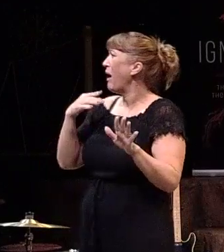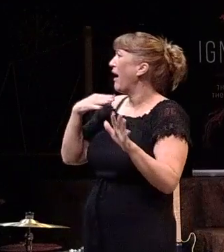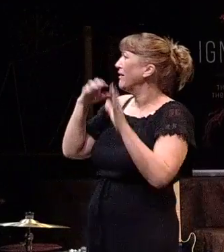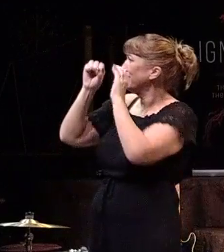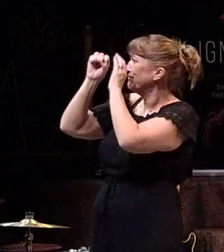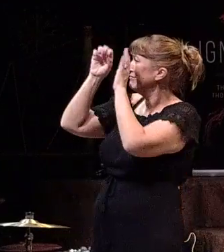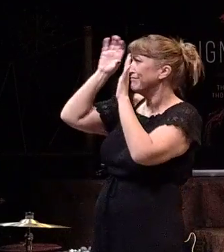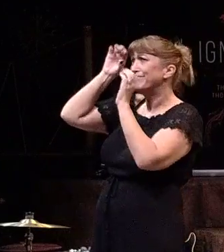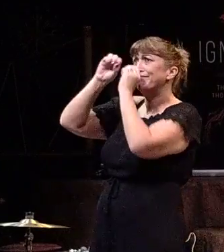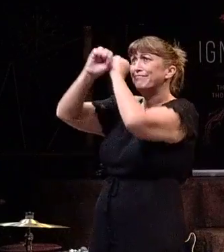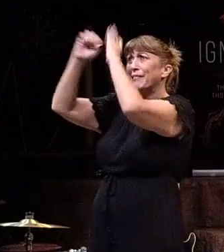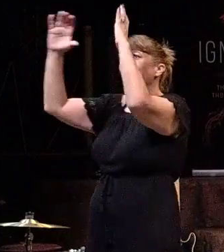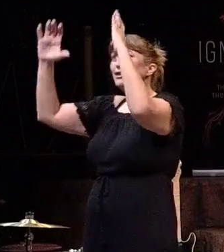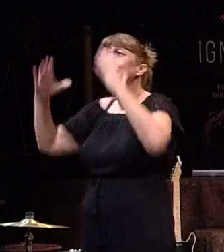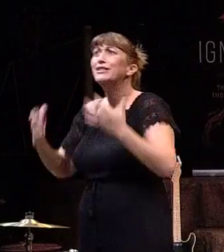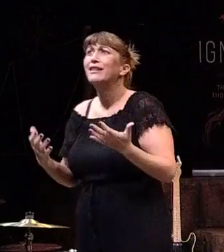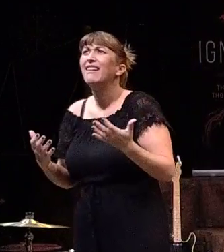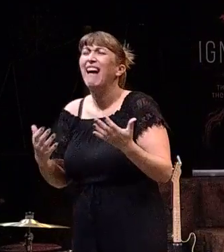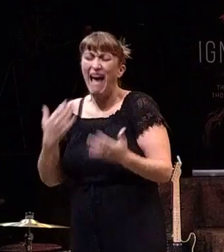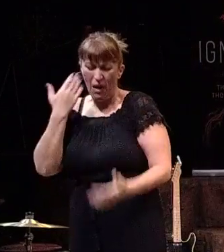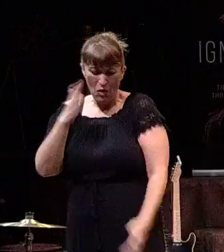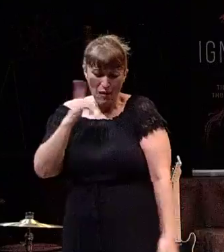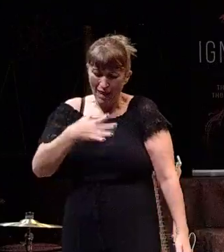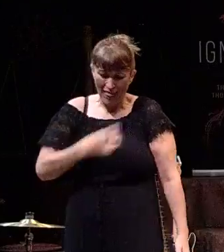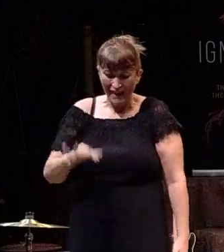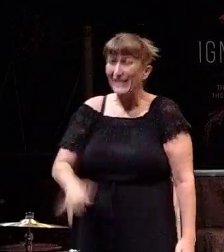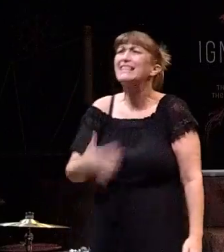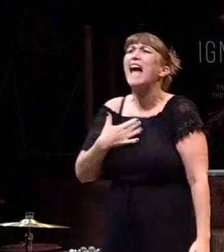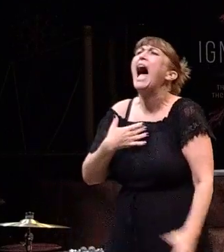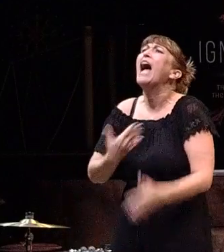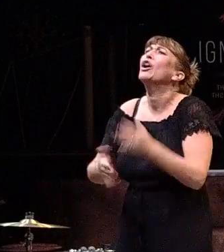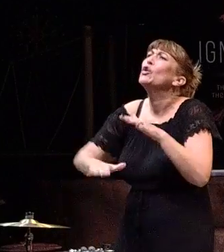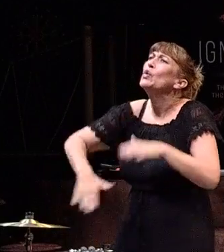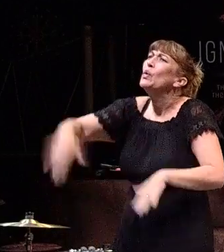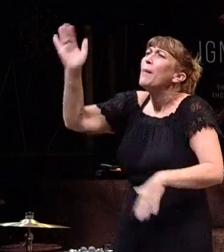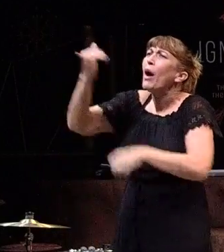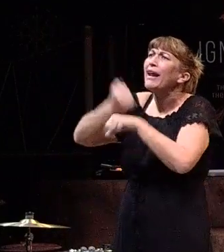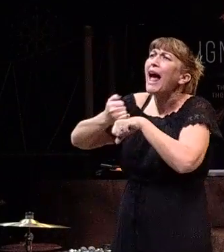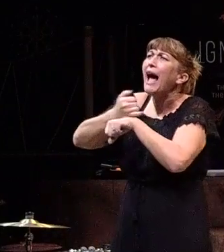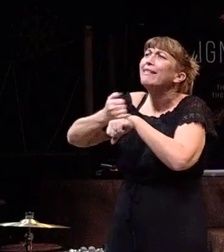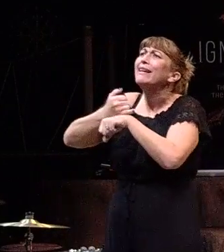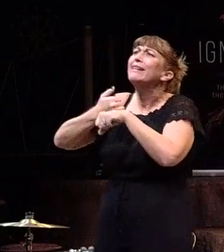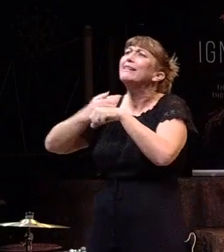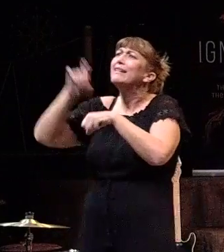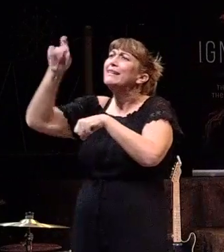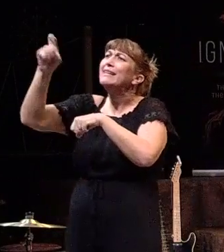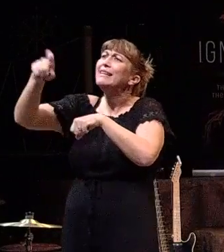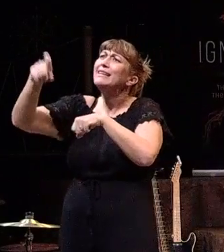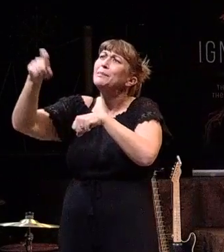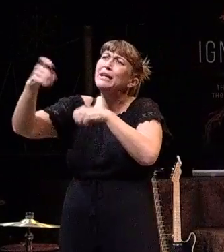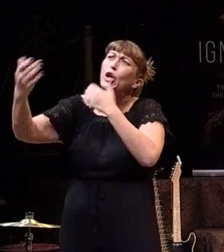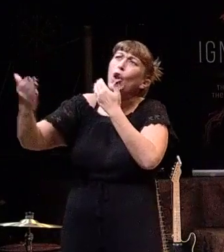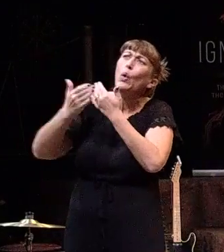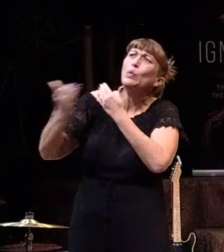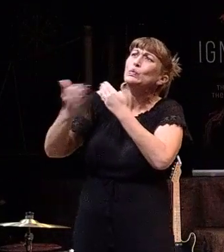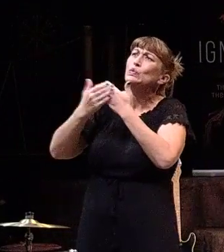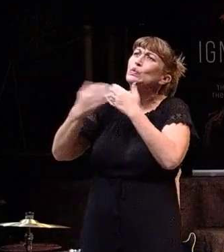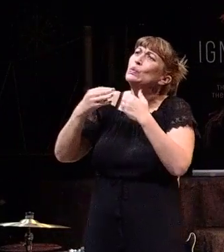And I was like, I don't know if I'm going to like this. I grew up on an island. I need to be in proximity to the ocean. It's just a thing.